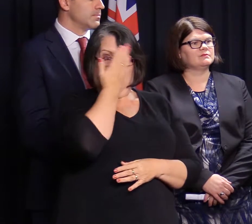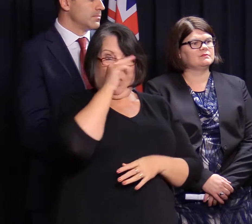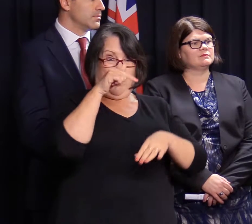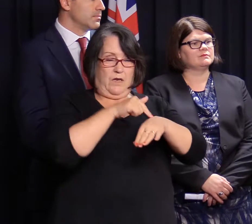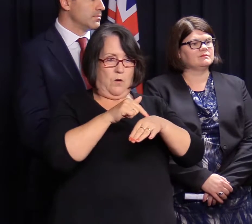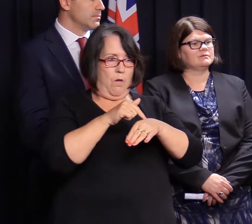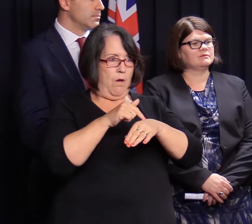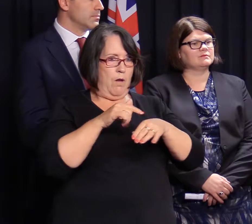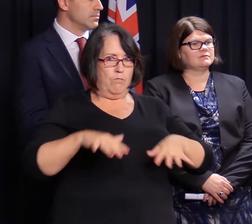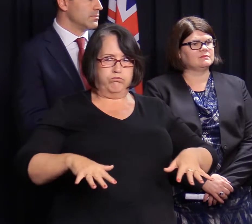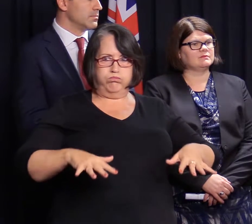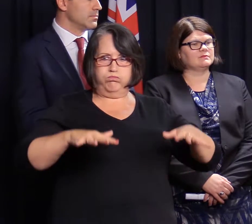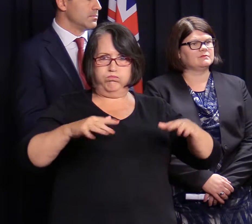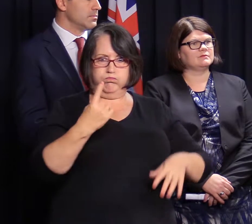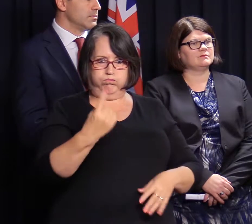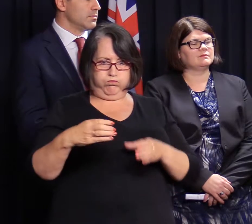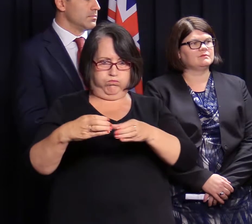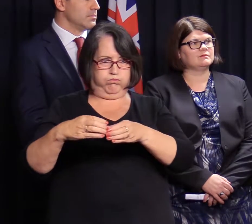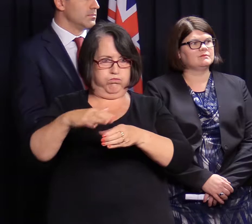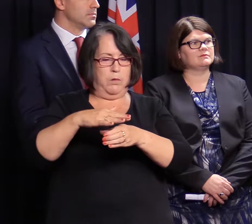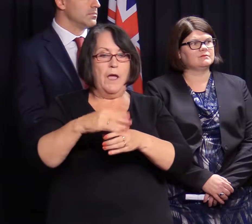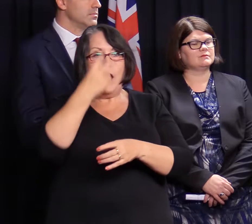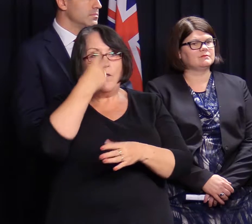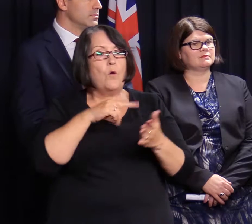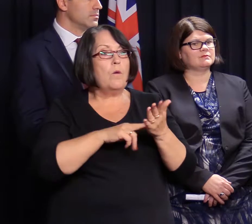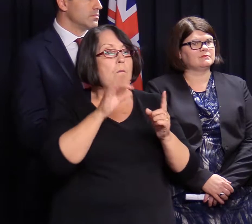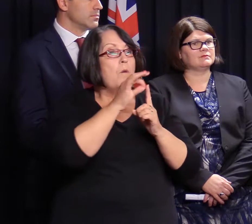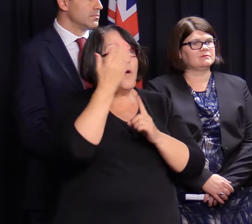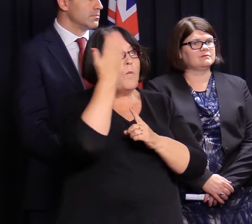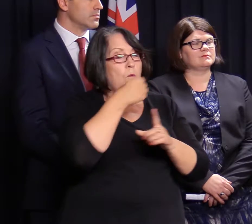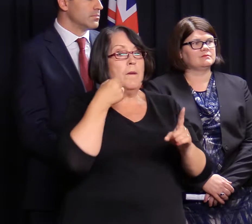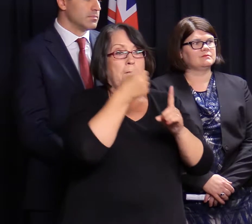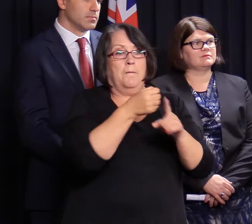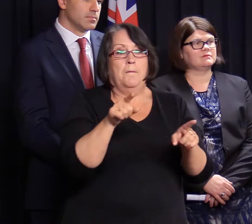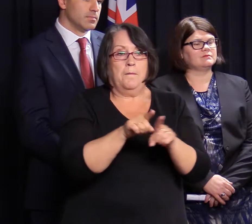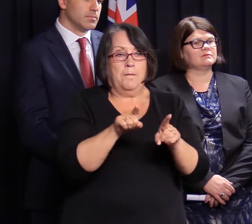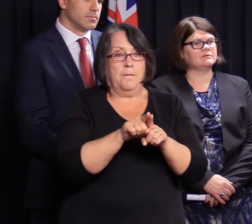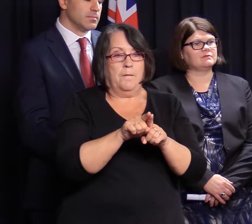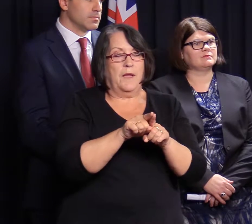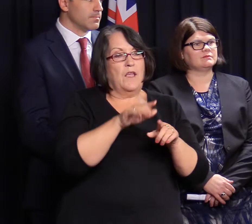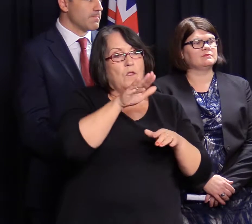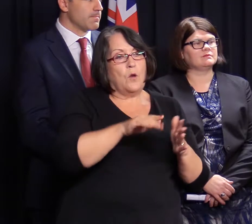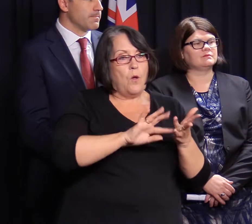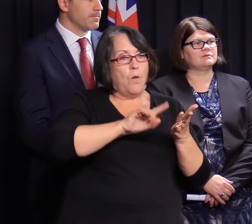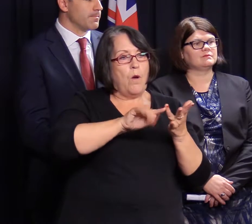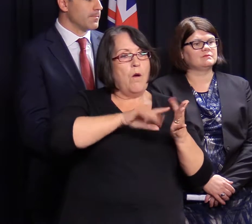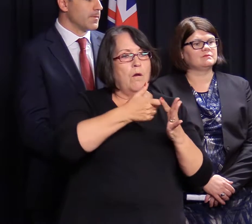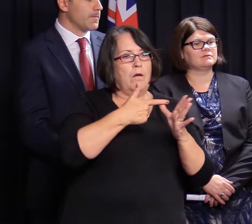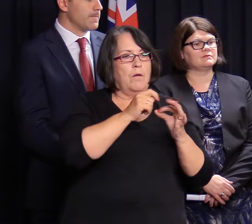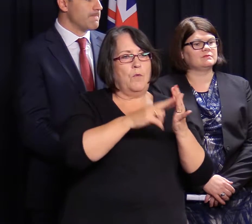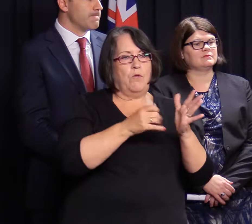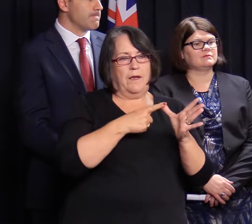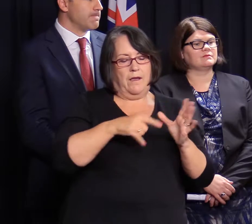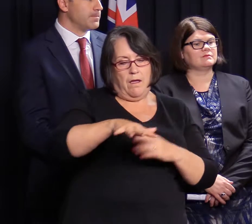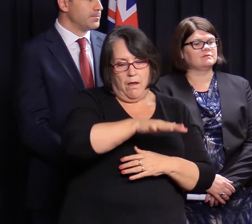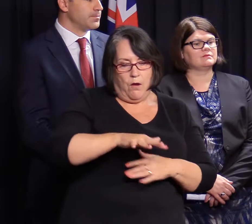isolated by flood waters. And the old Norlunga primary school that was impacted in the lower Onkaparinga catchment when the flood